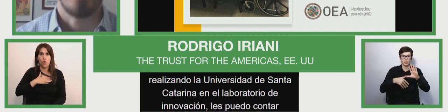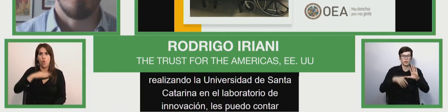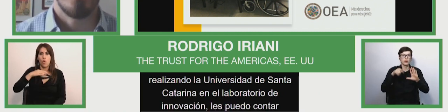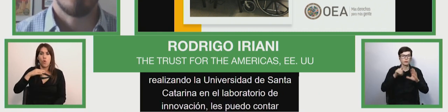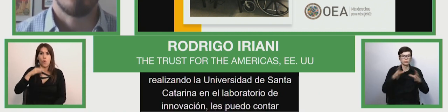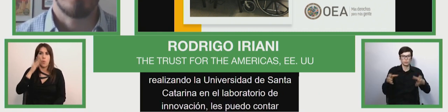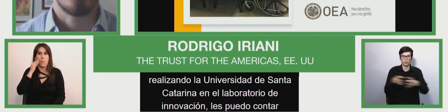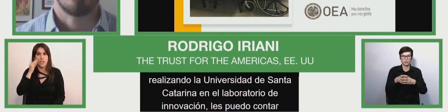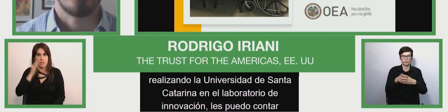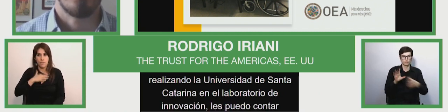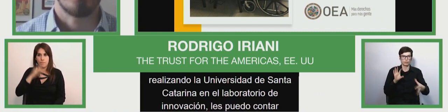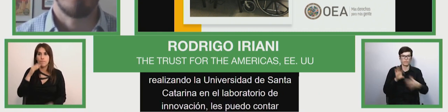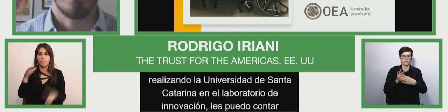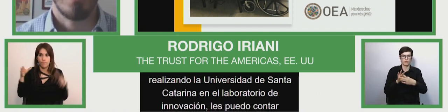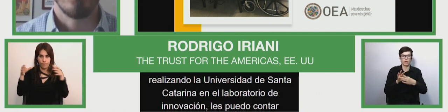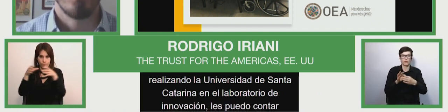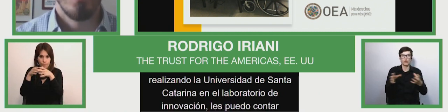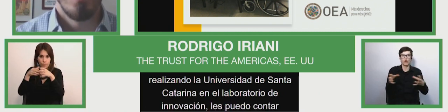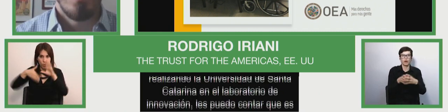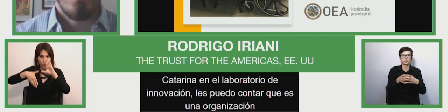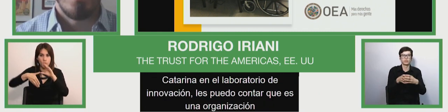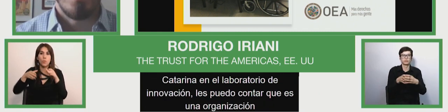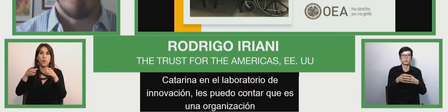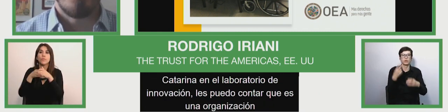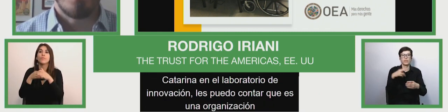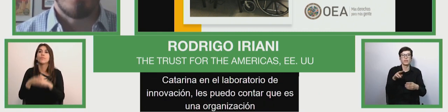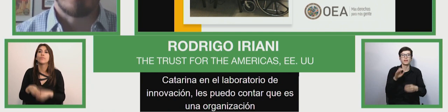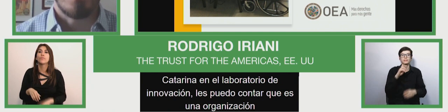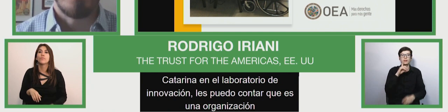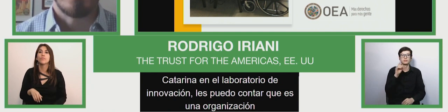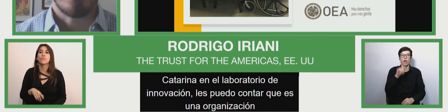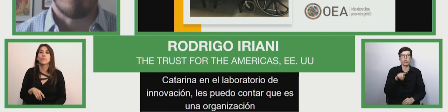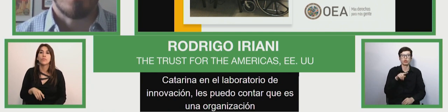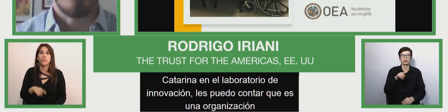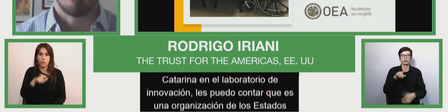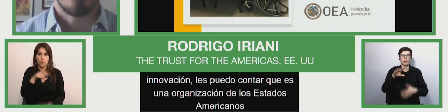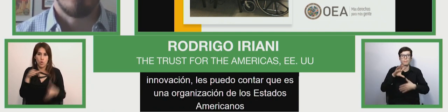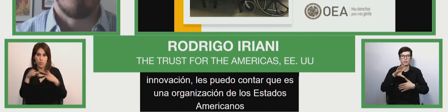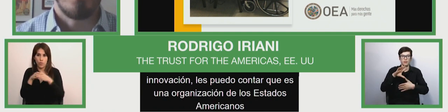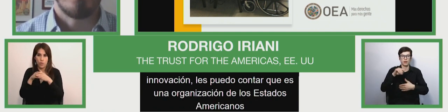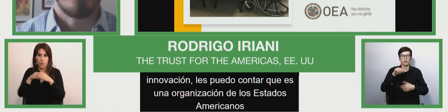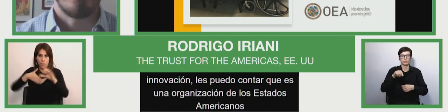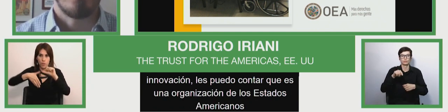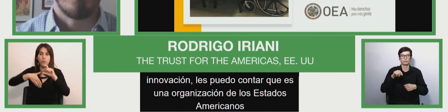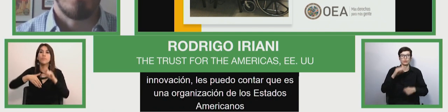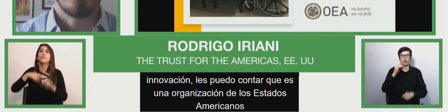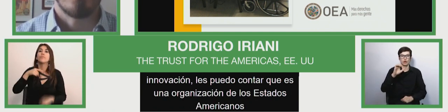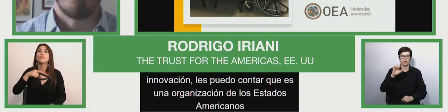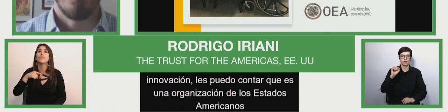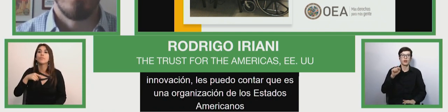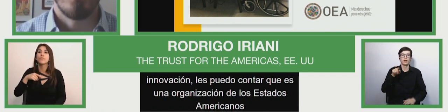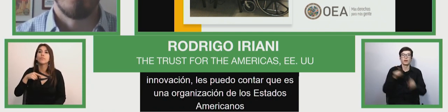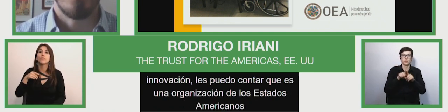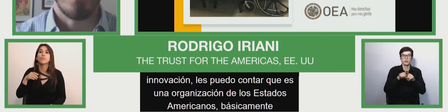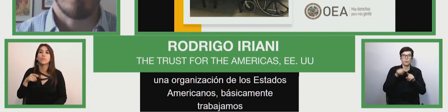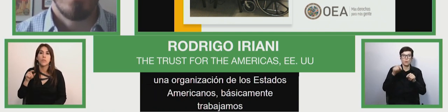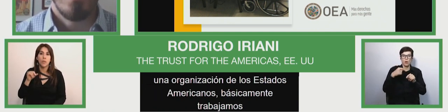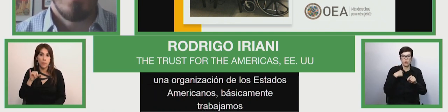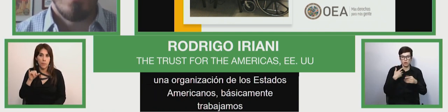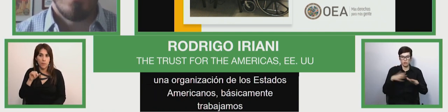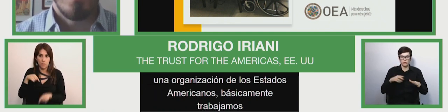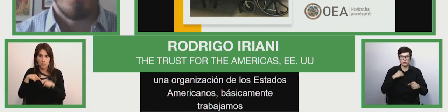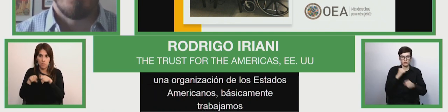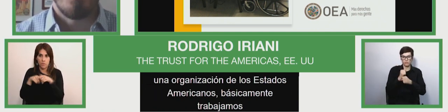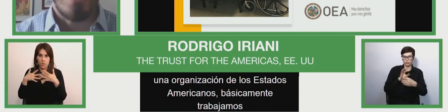university and innovation laboratory we go to the next slide i can tell you that the trust for the americas is an